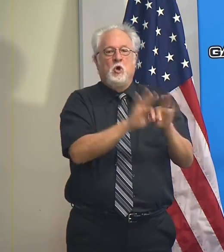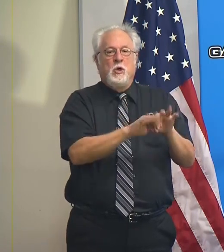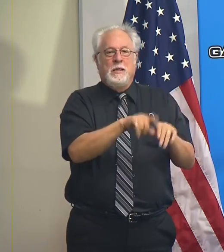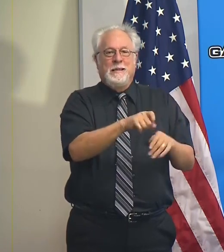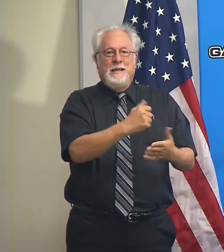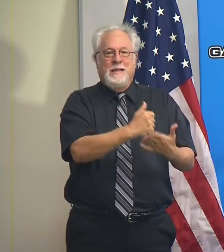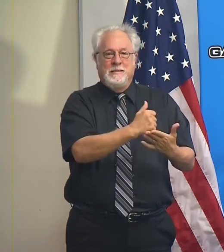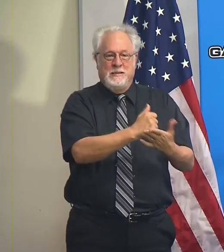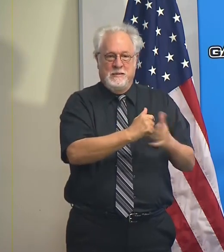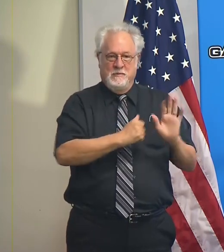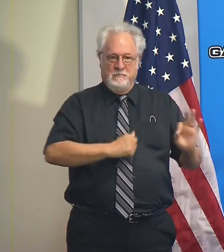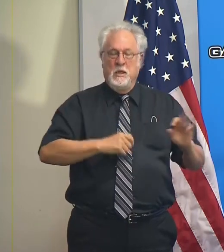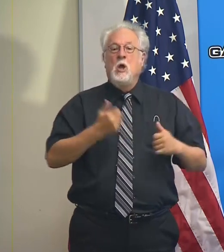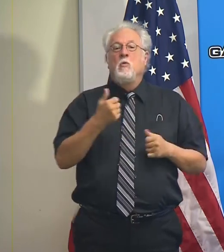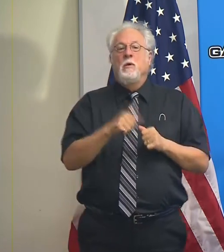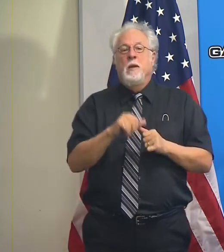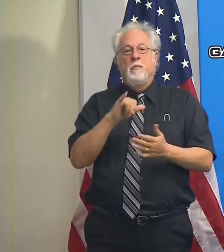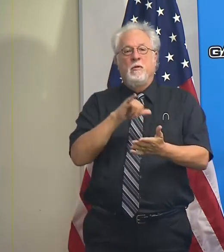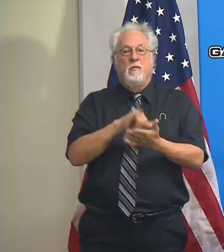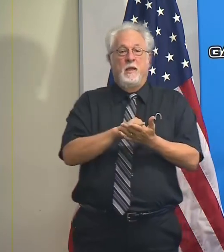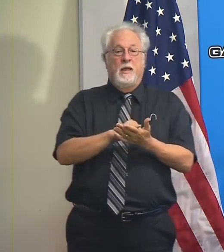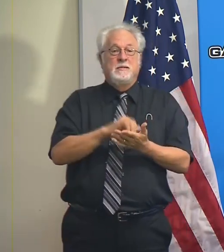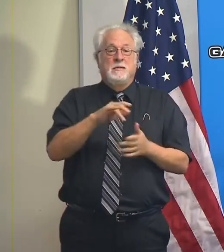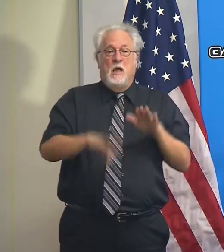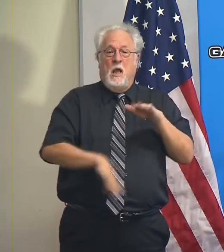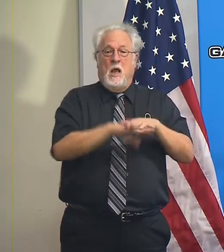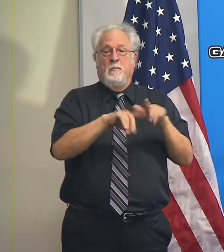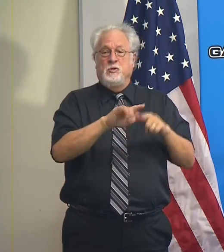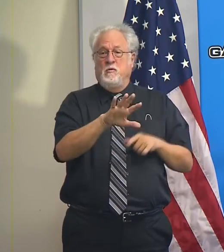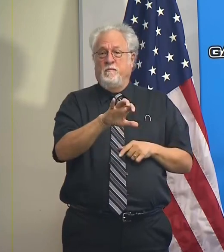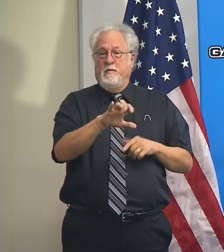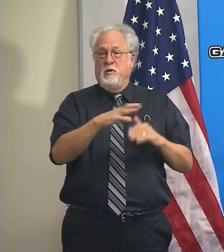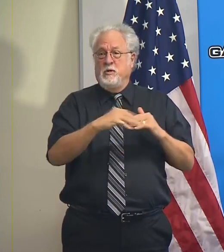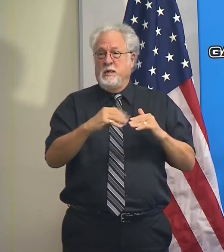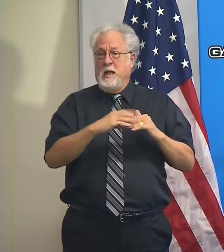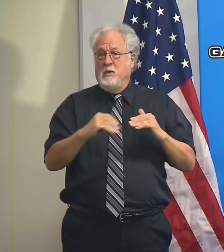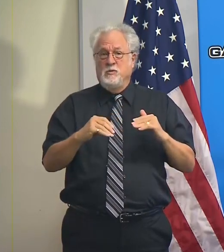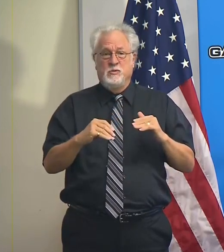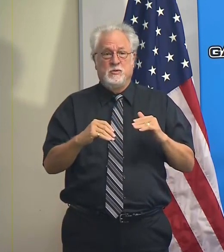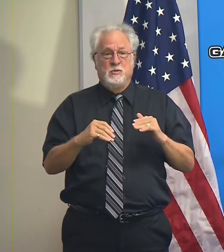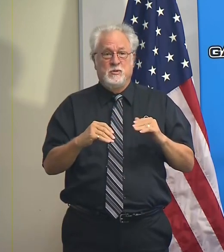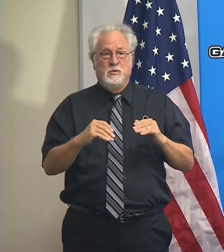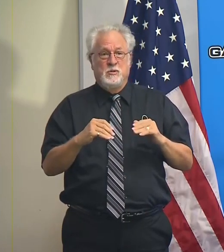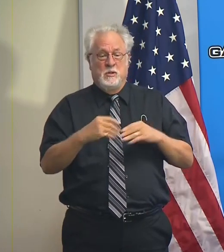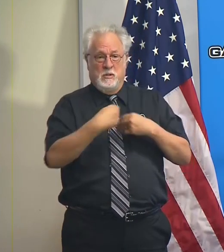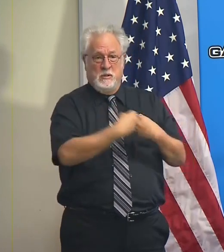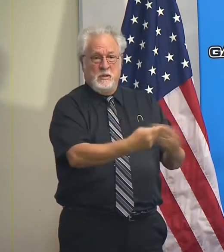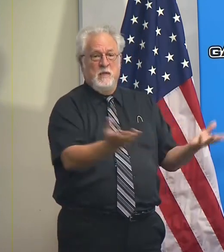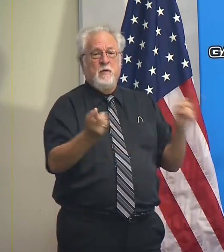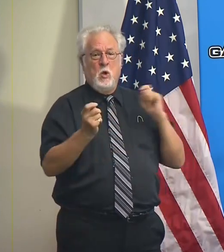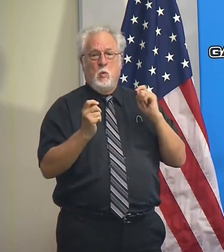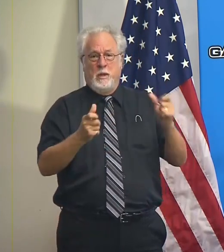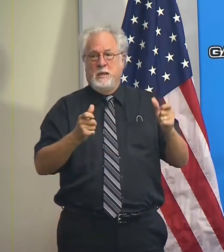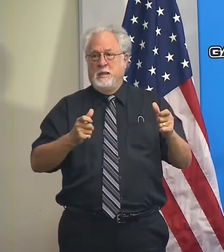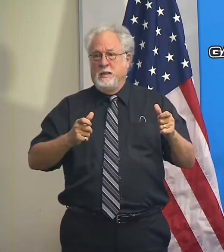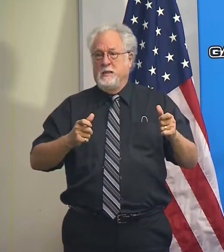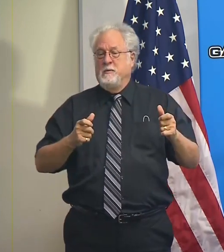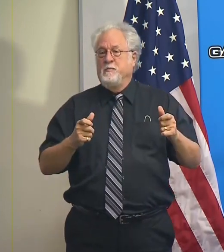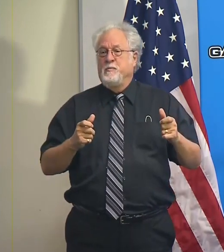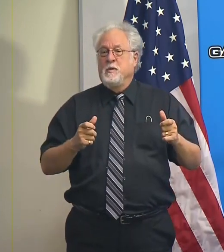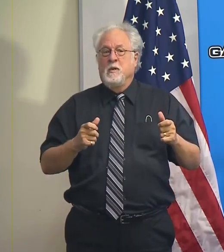assistance and remember this is that up to $500 or it is $500 that they will get out pretty quickly upon